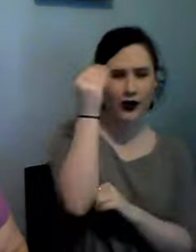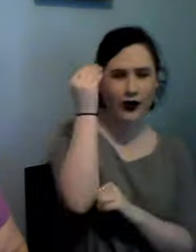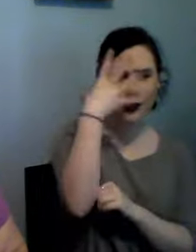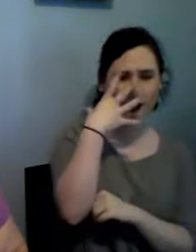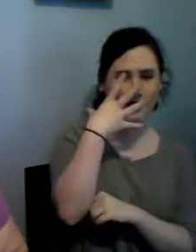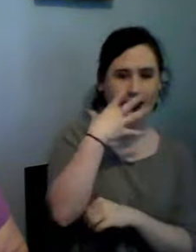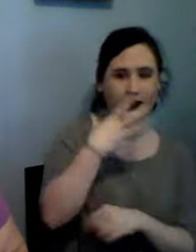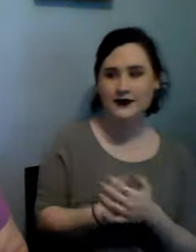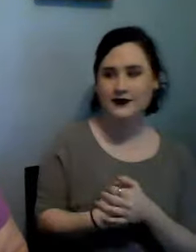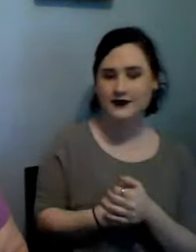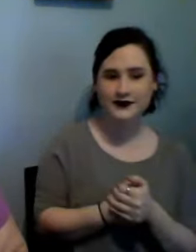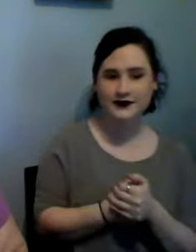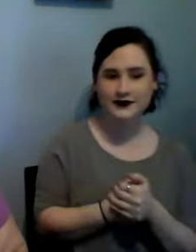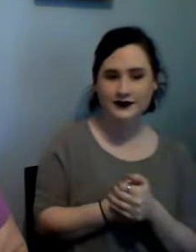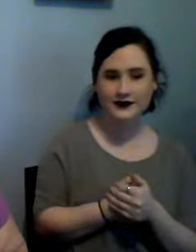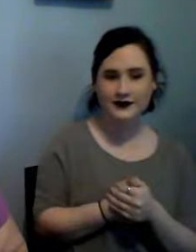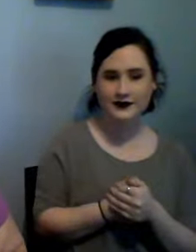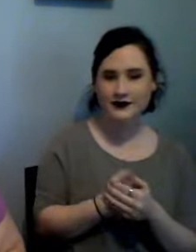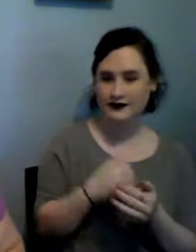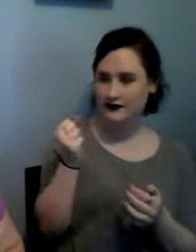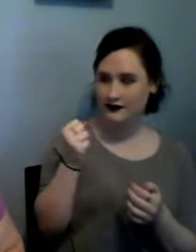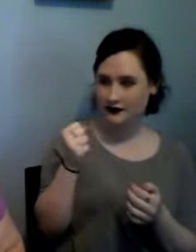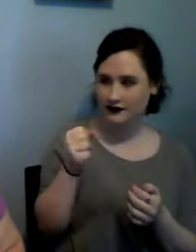well it is